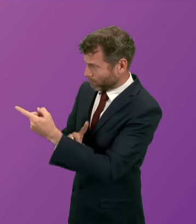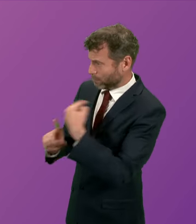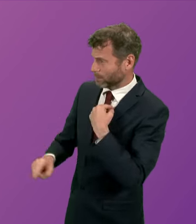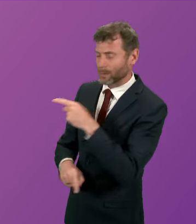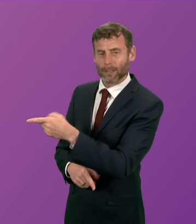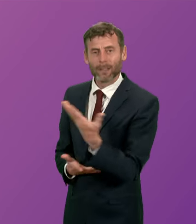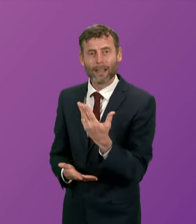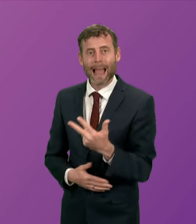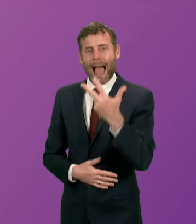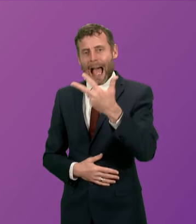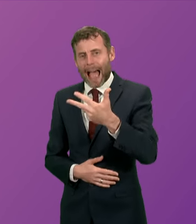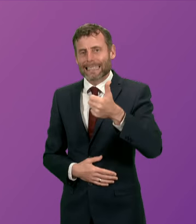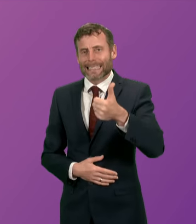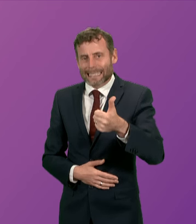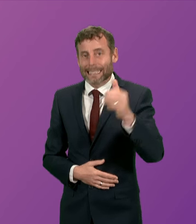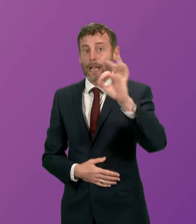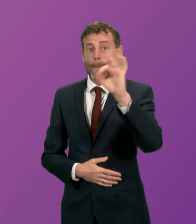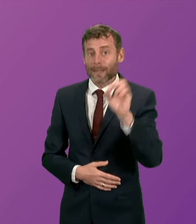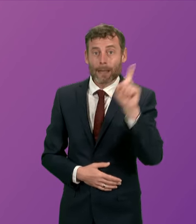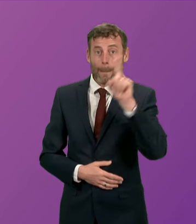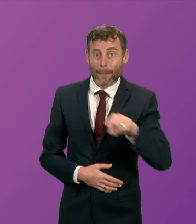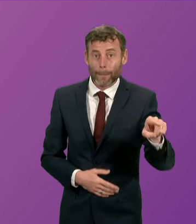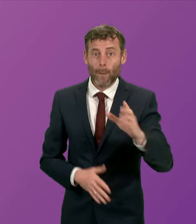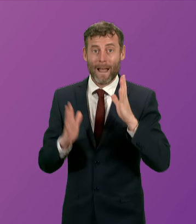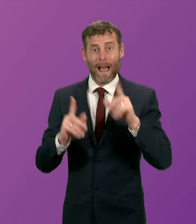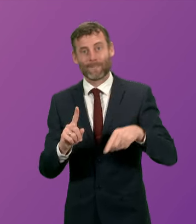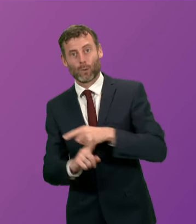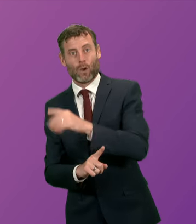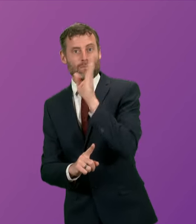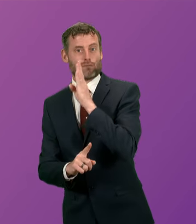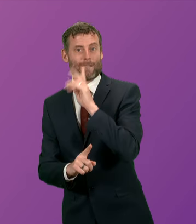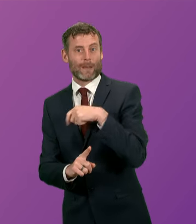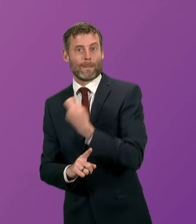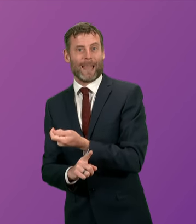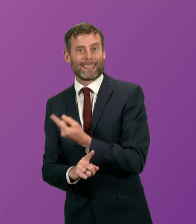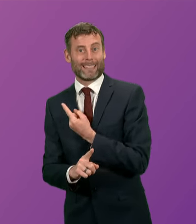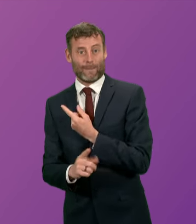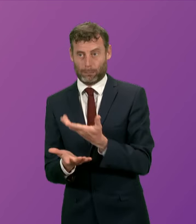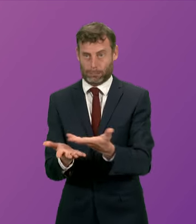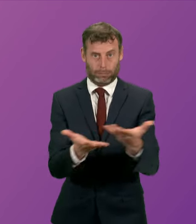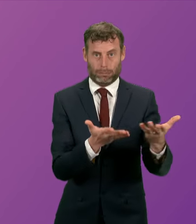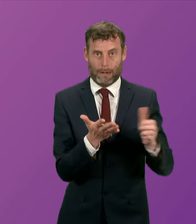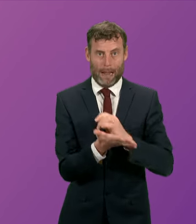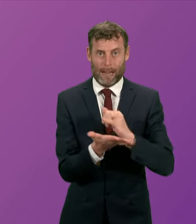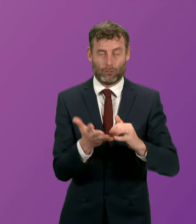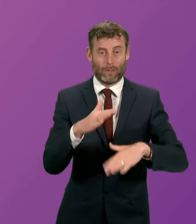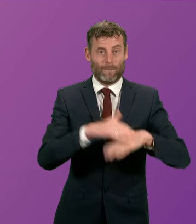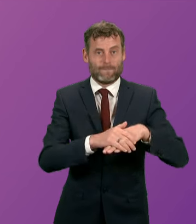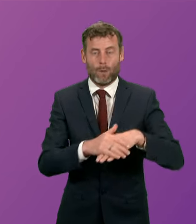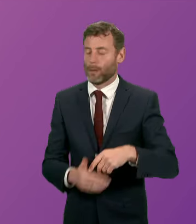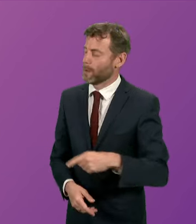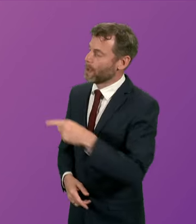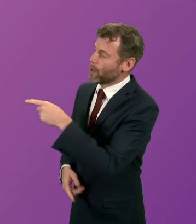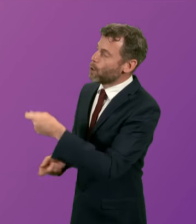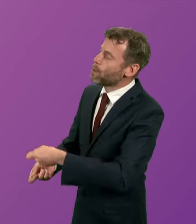increase in people having to go for self-payment because of a lack of access to our NHS. But, also, the stats that John Swinney quoted will be